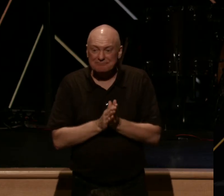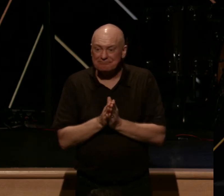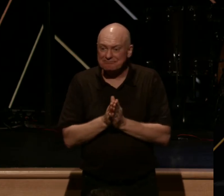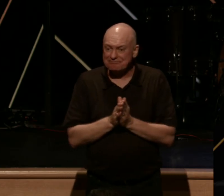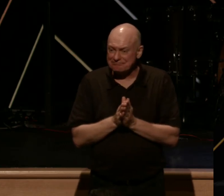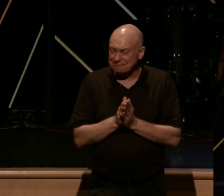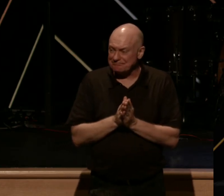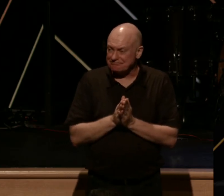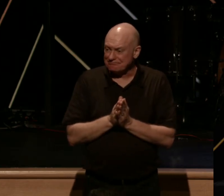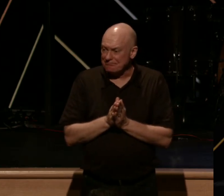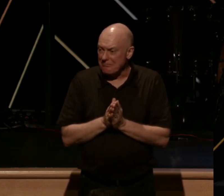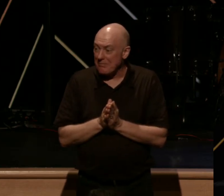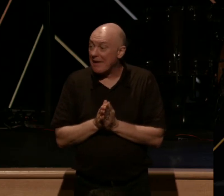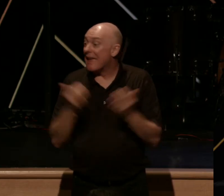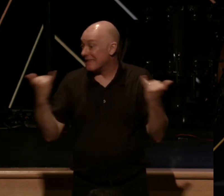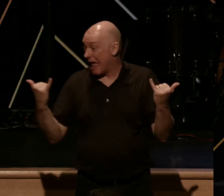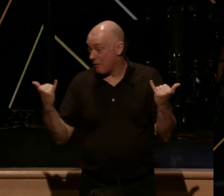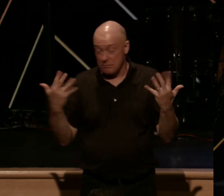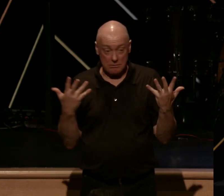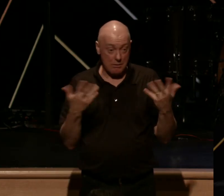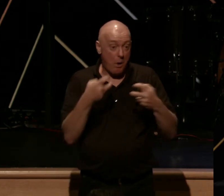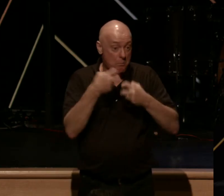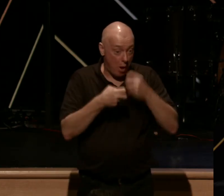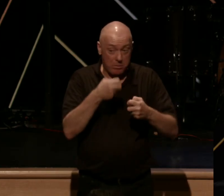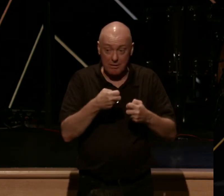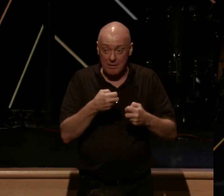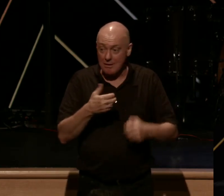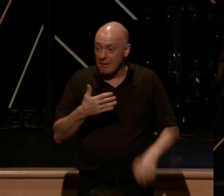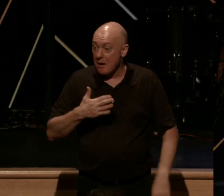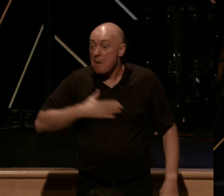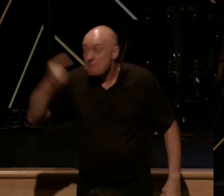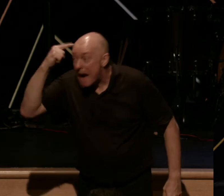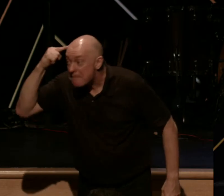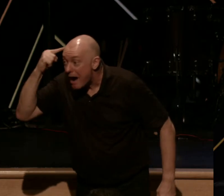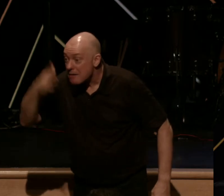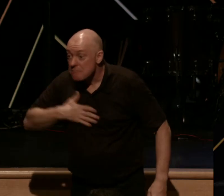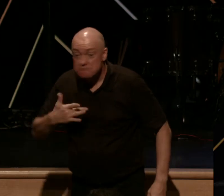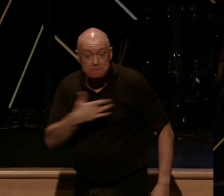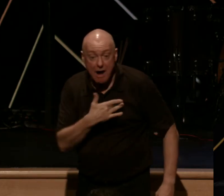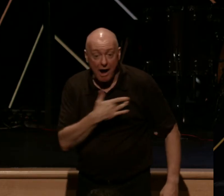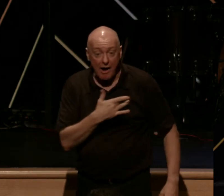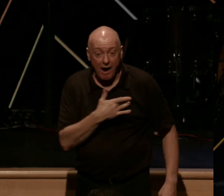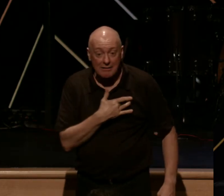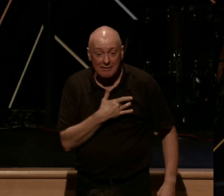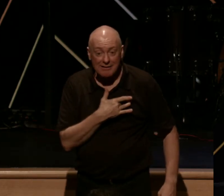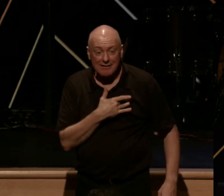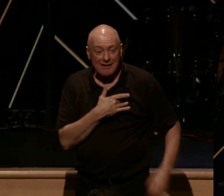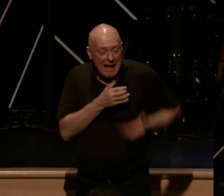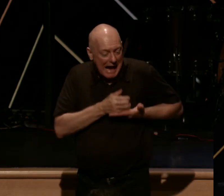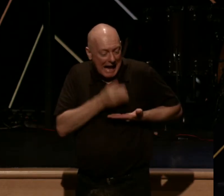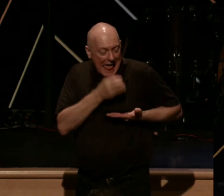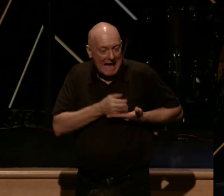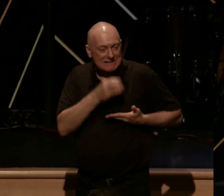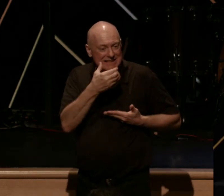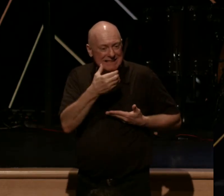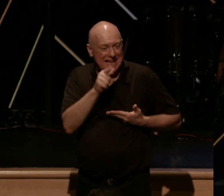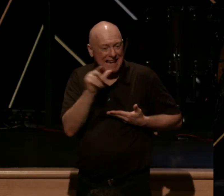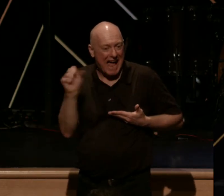But here's the problem. My mind, my heart, it's just a glass. This love is